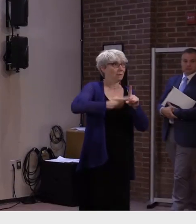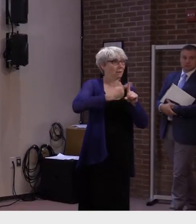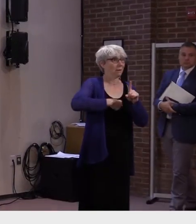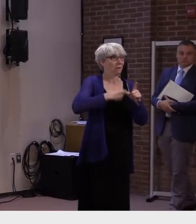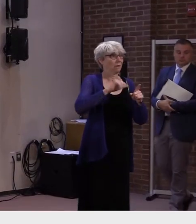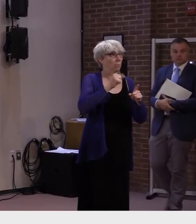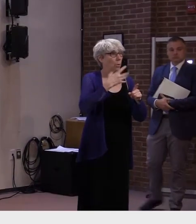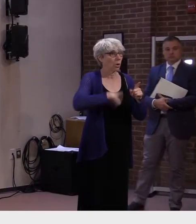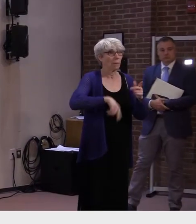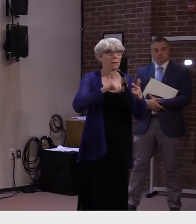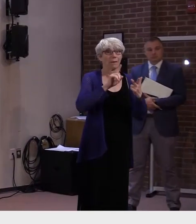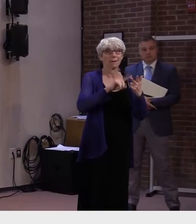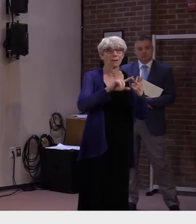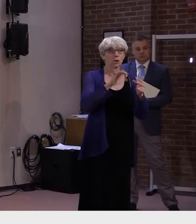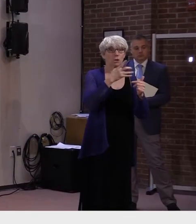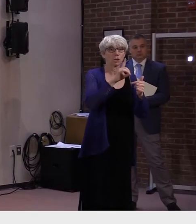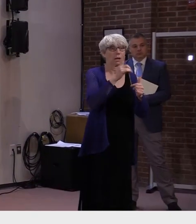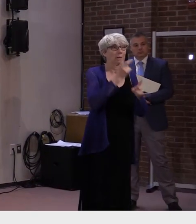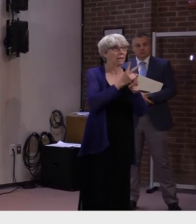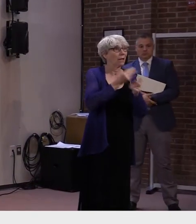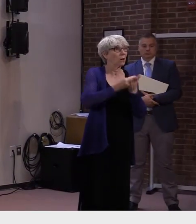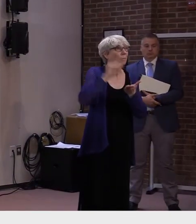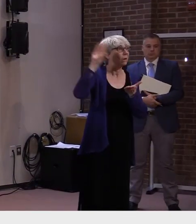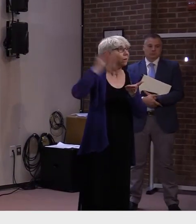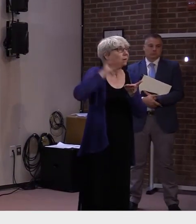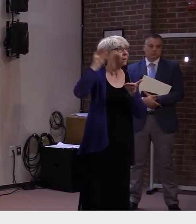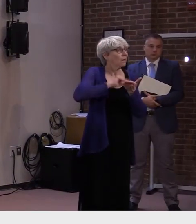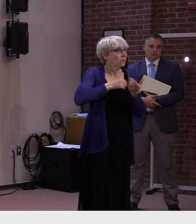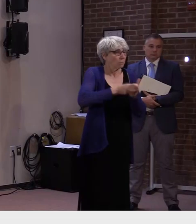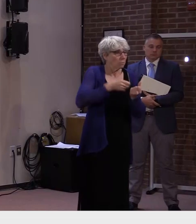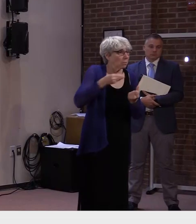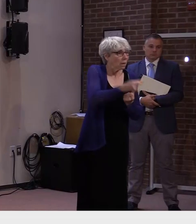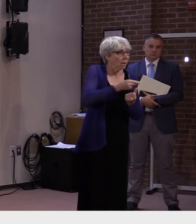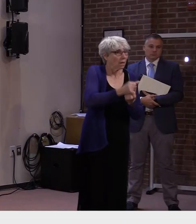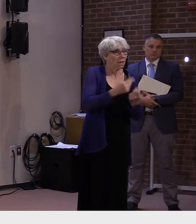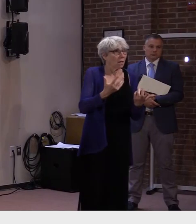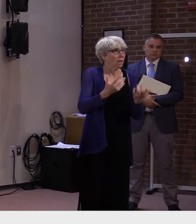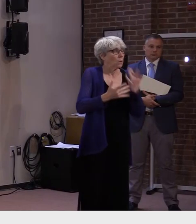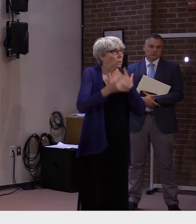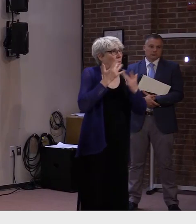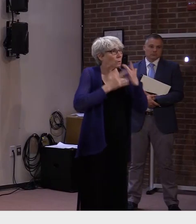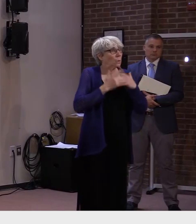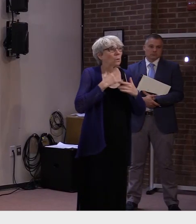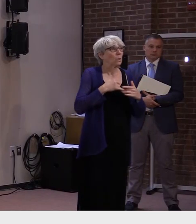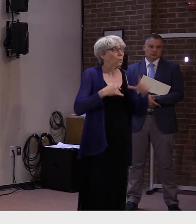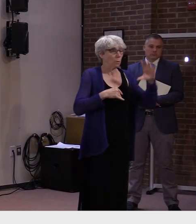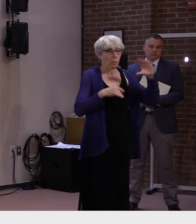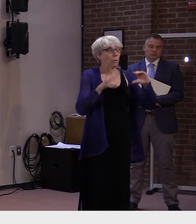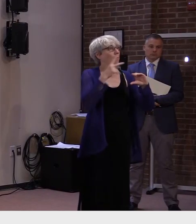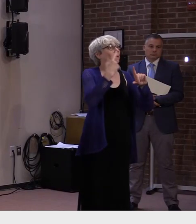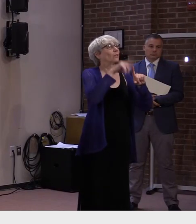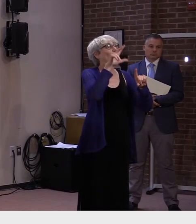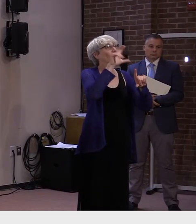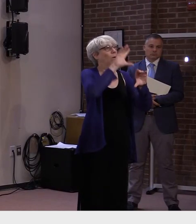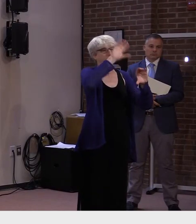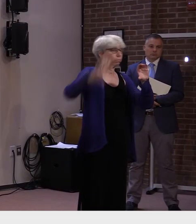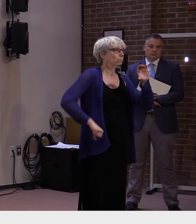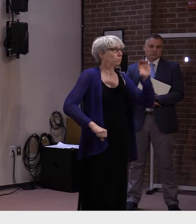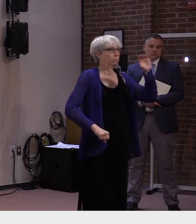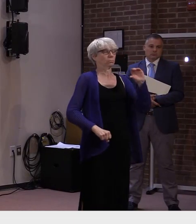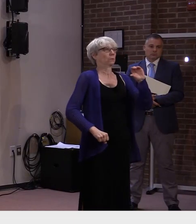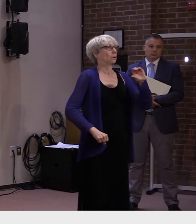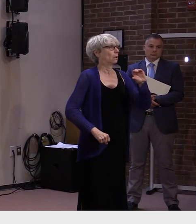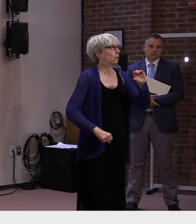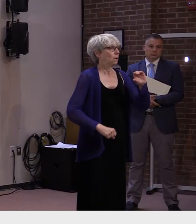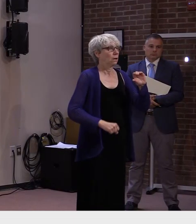you've got this slug of almost 10,000 people that are going to be going from not just unemployment but the $300 weekly add-on to nothing. And